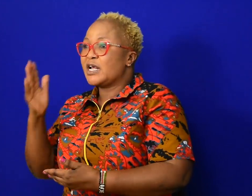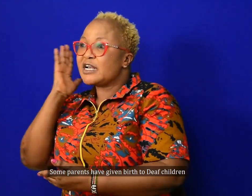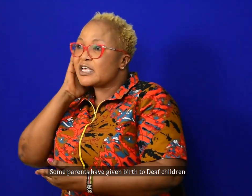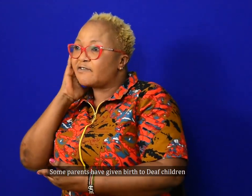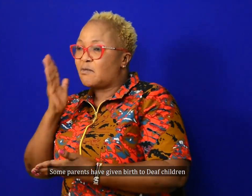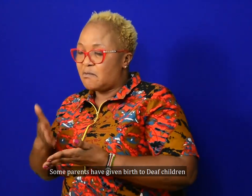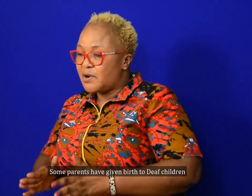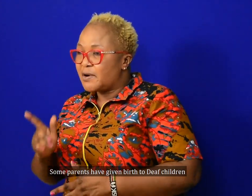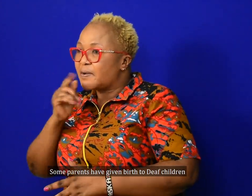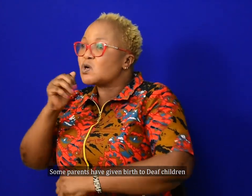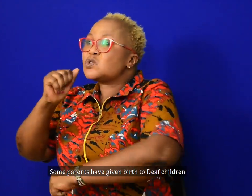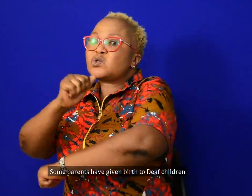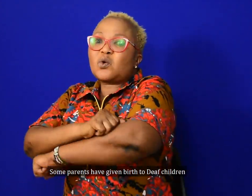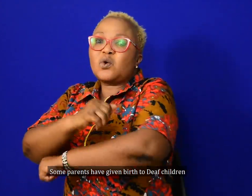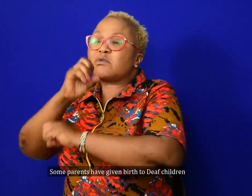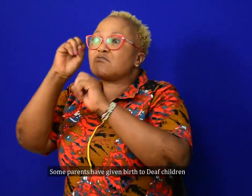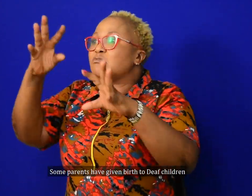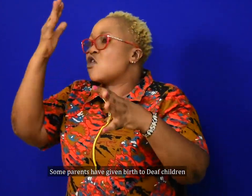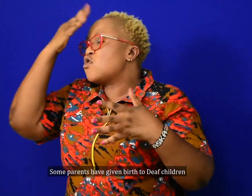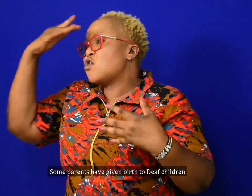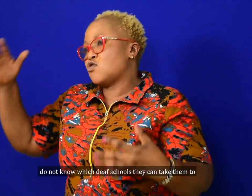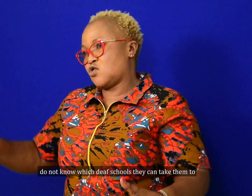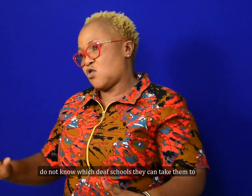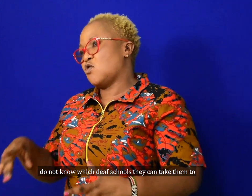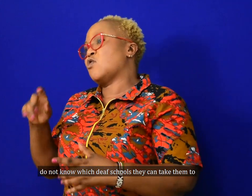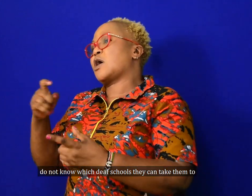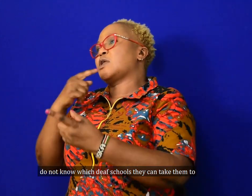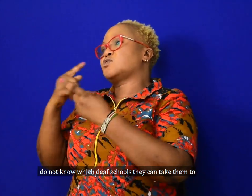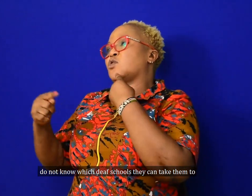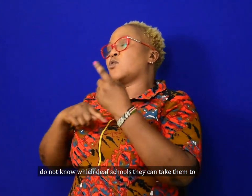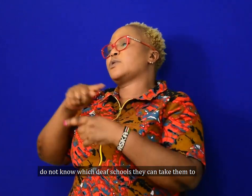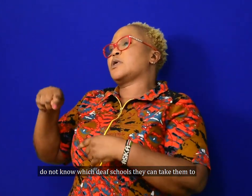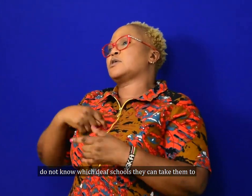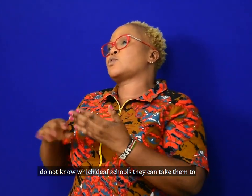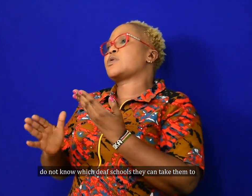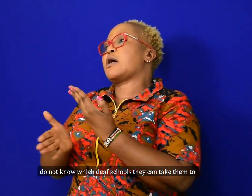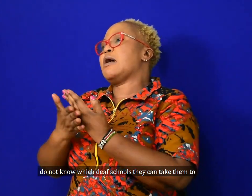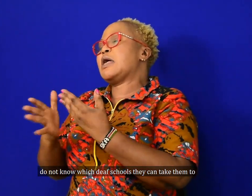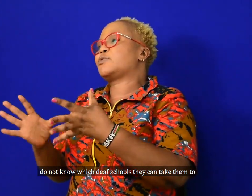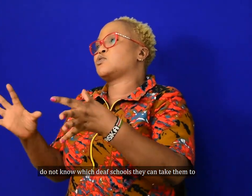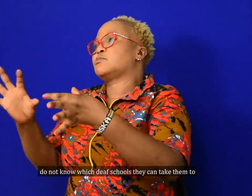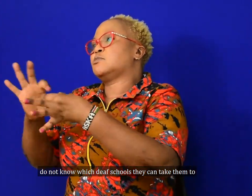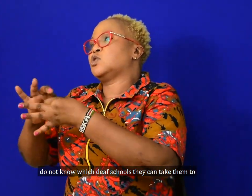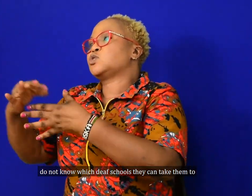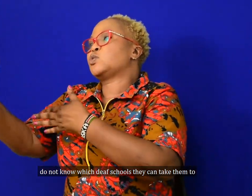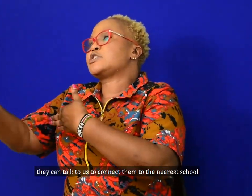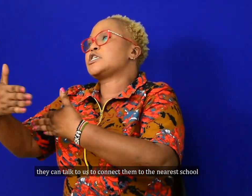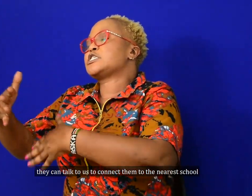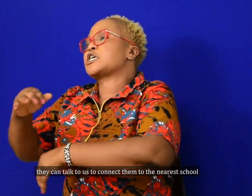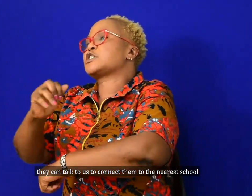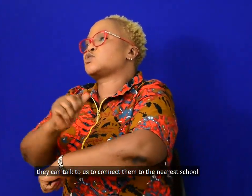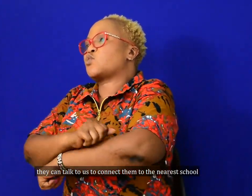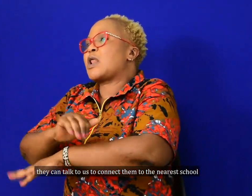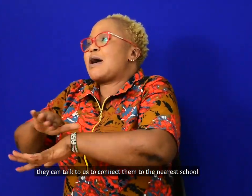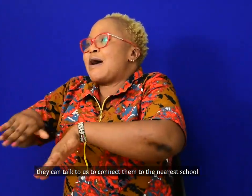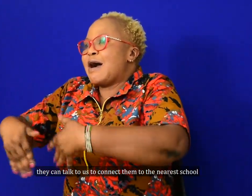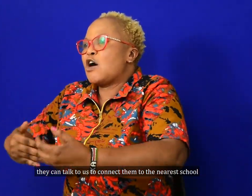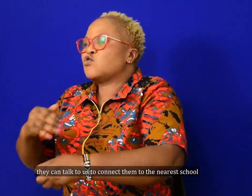Some parents have given birth to deaf children who do not know which deaf school they can take them to. But we can connect them to the nearest